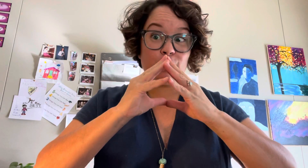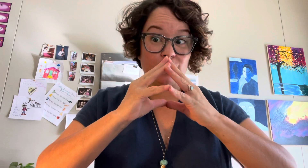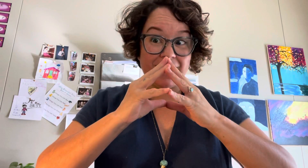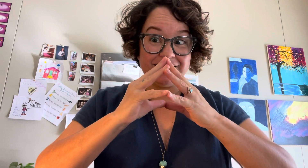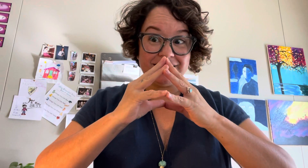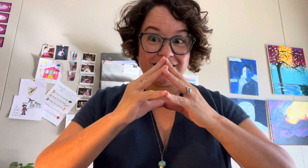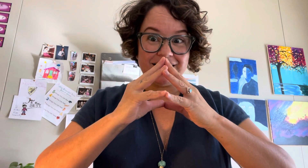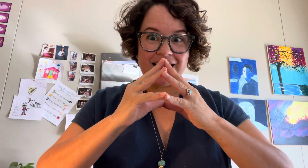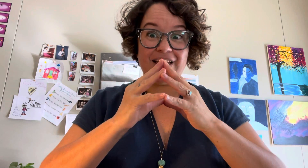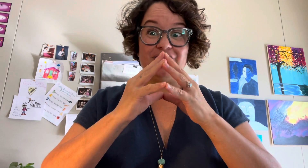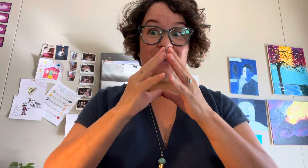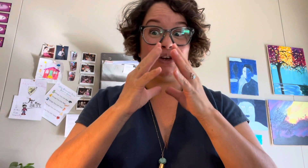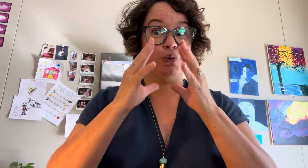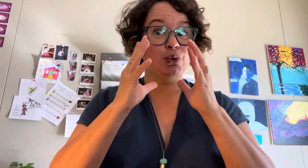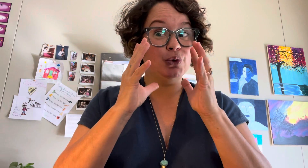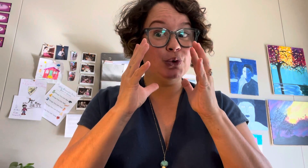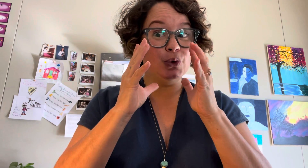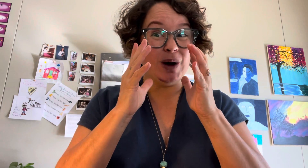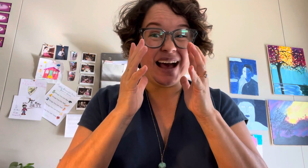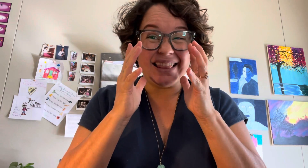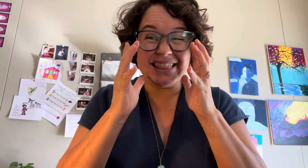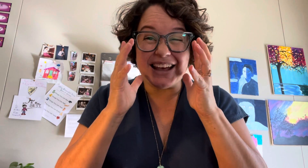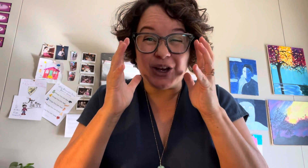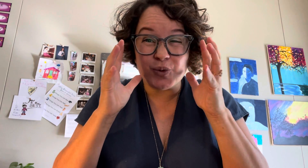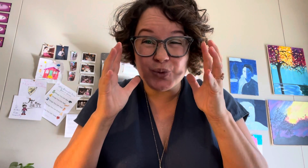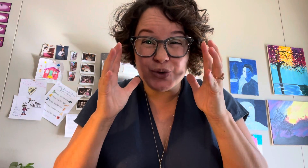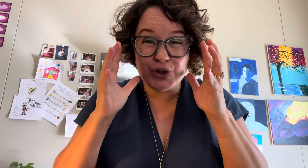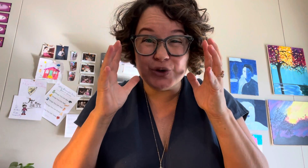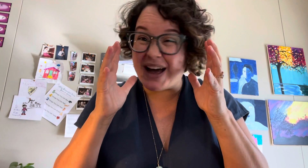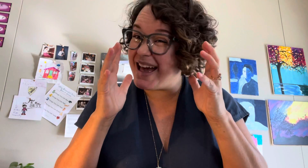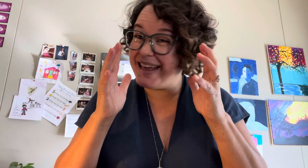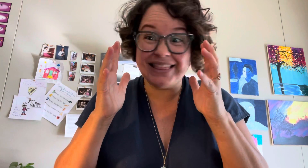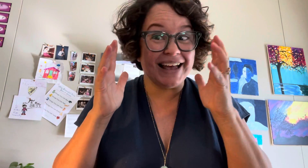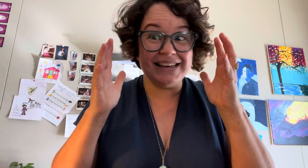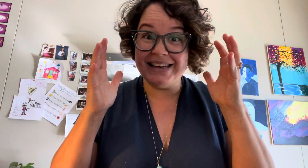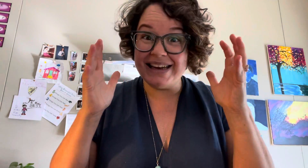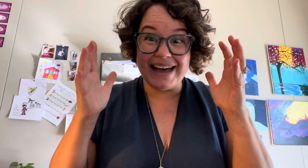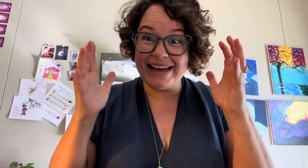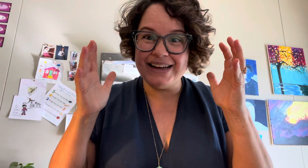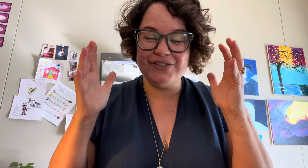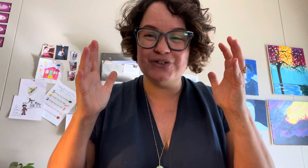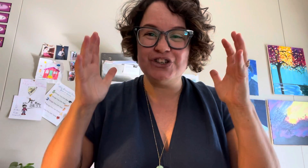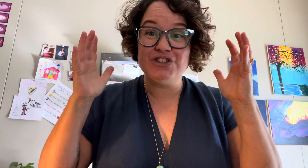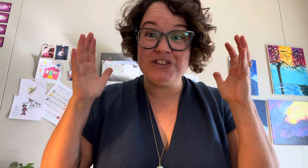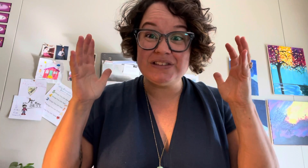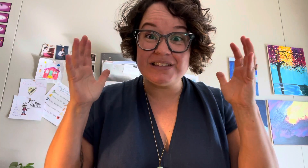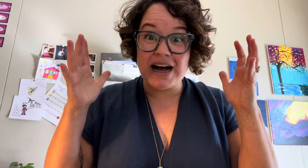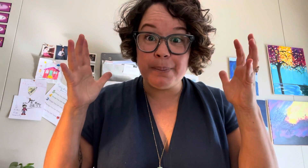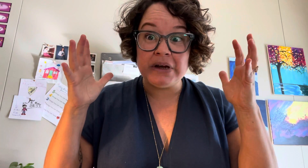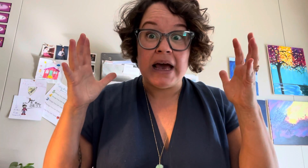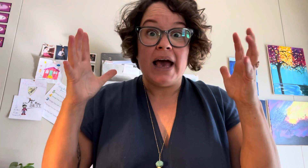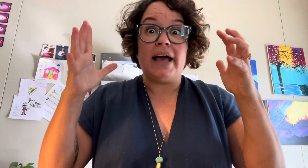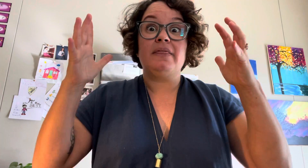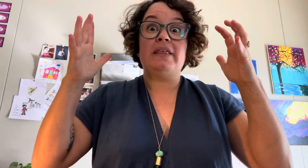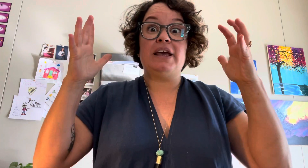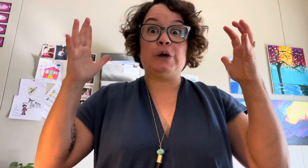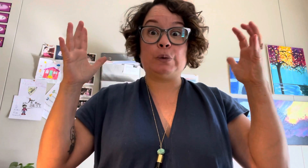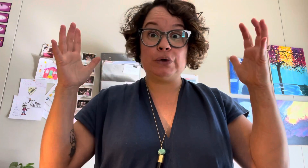rest. And they grew and they grew and they never stopped. And they grew